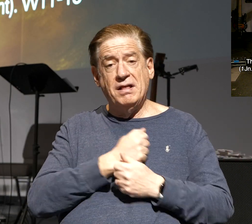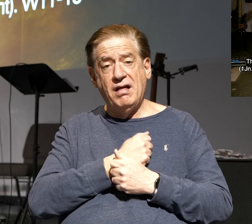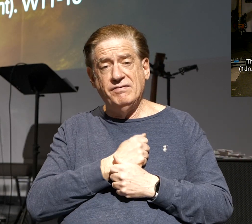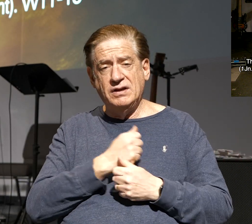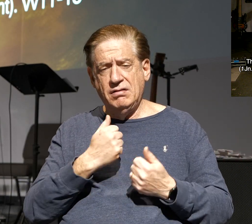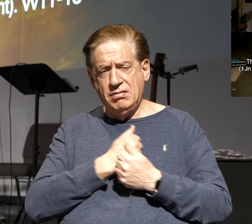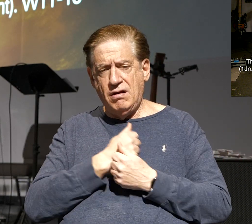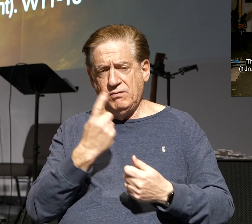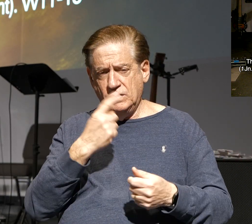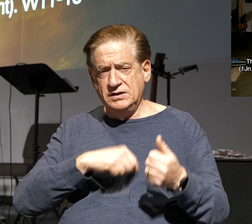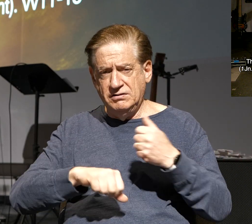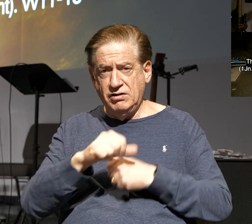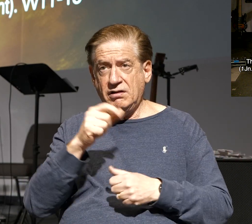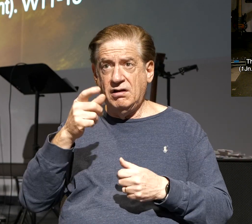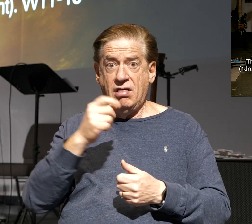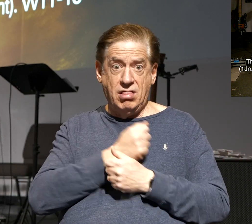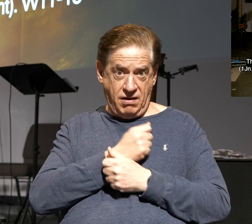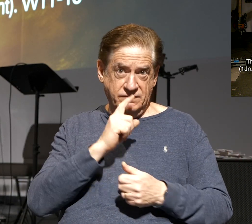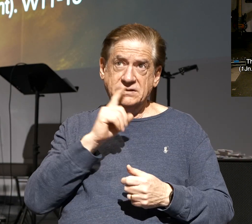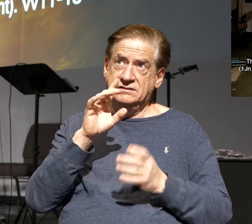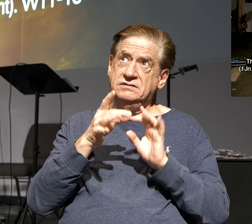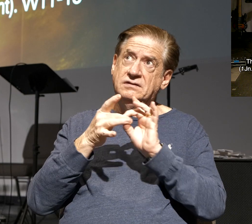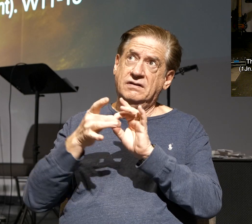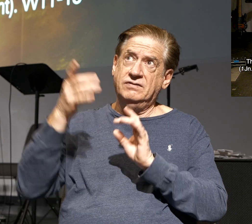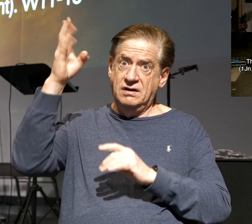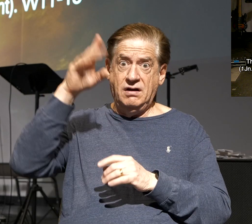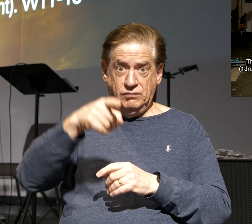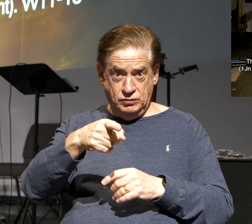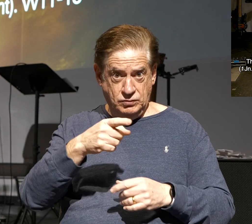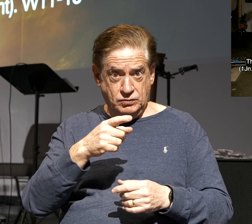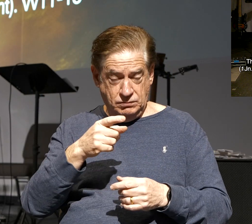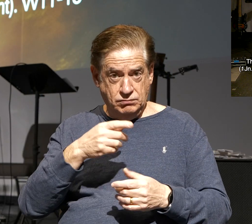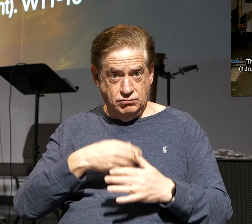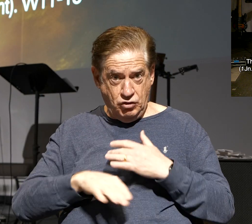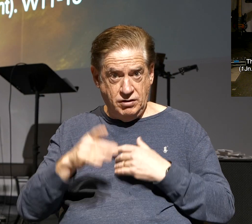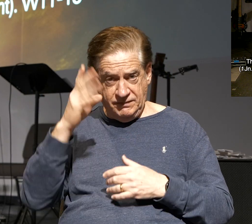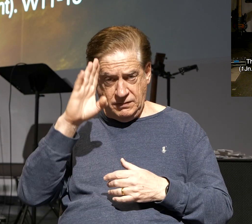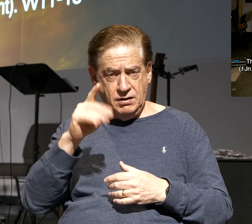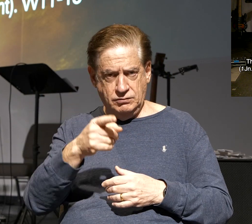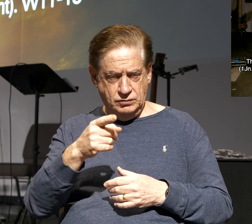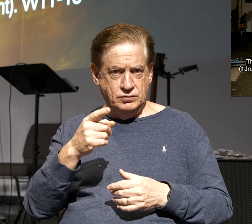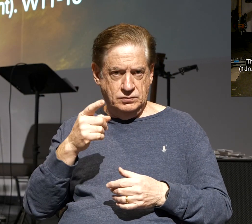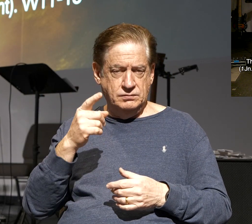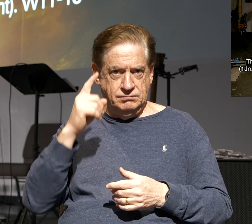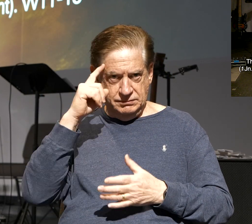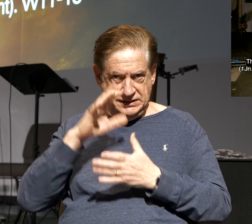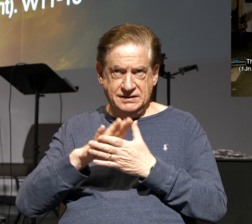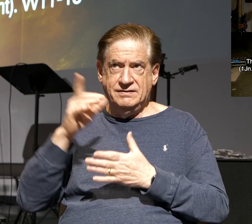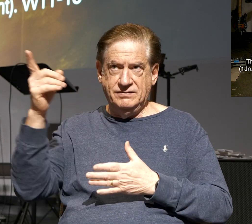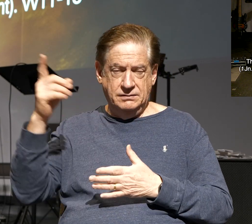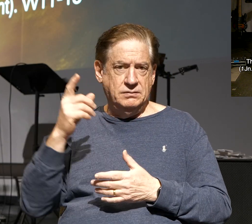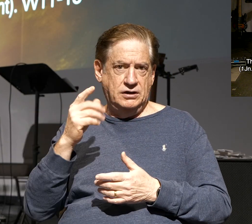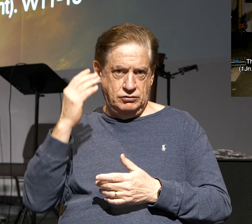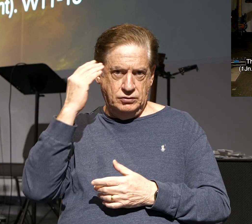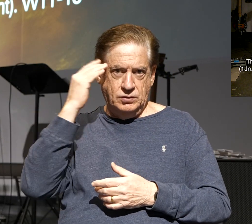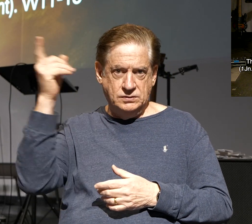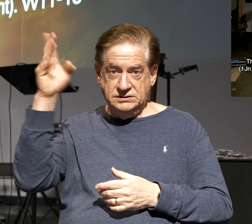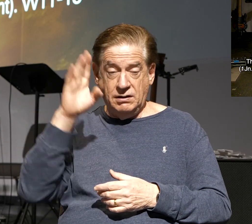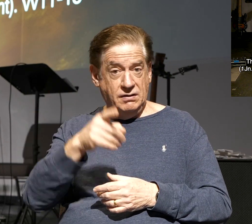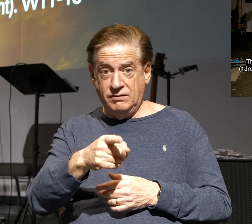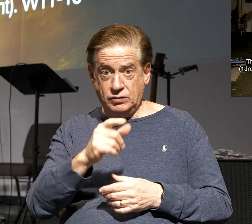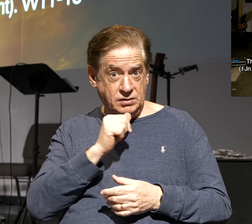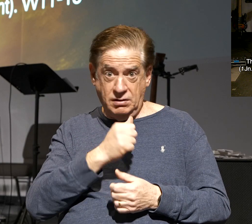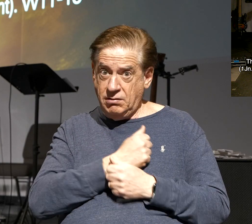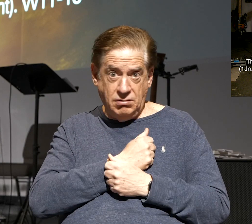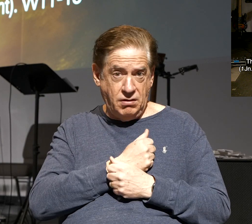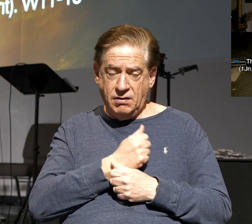another, for love is of God, and he who loves is born of God and knows God. Whoever doesn't love doesn't know